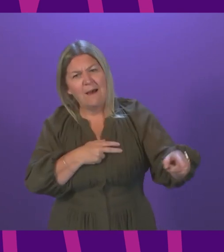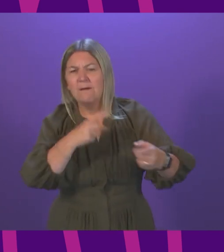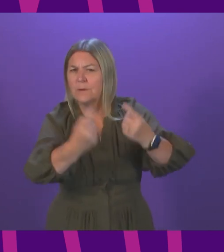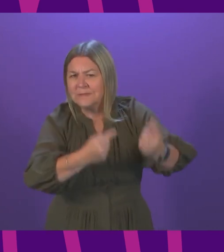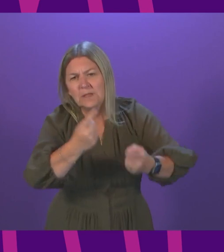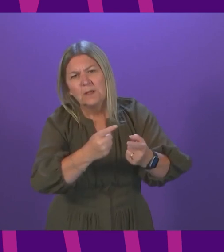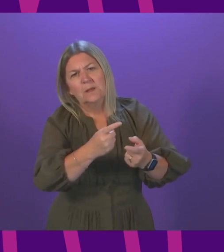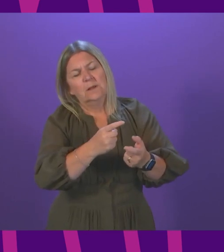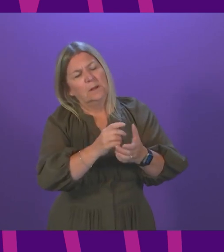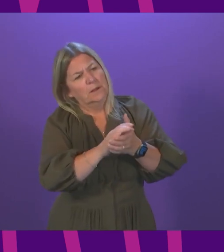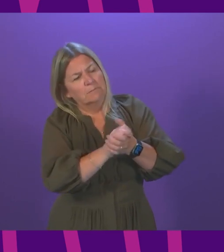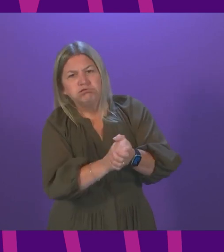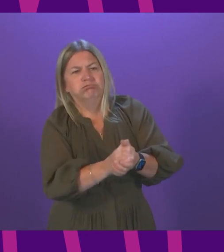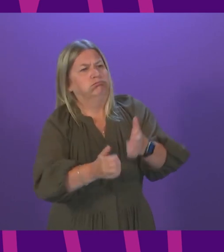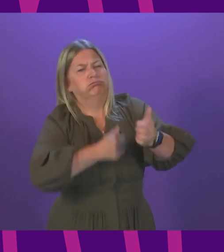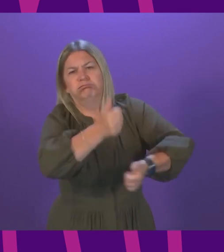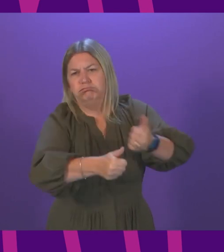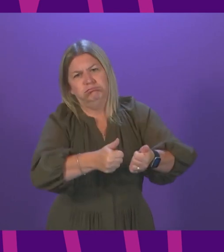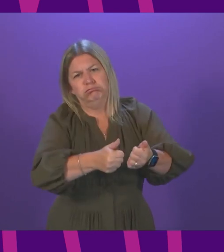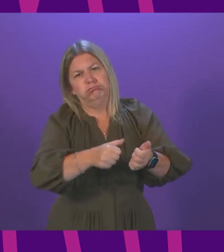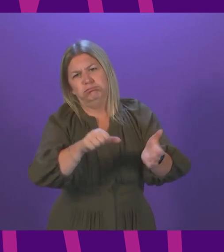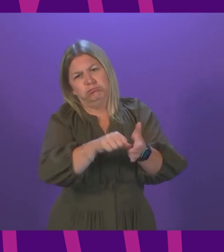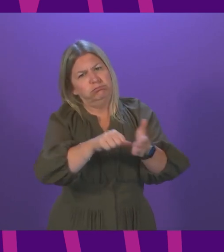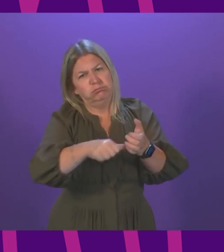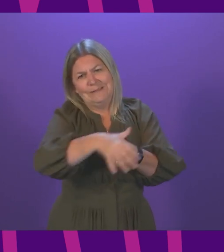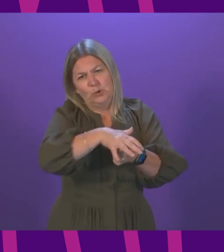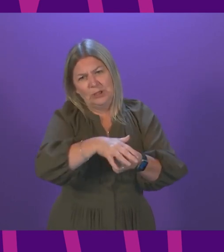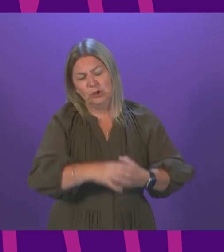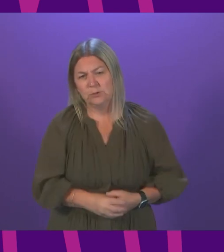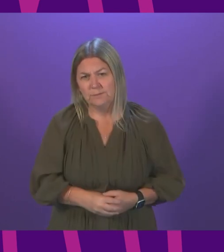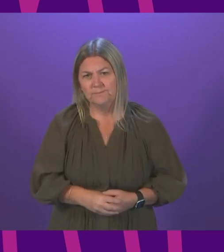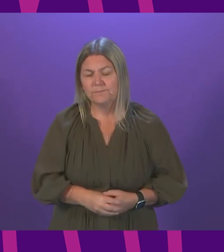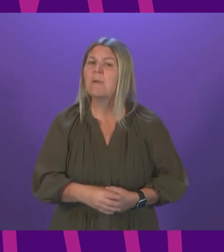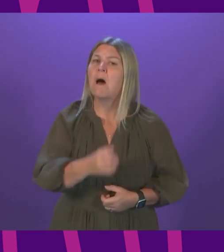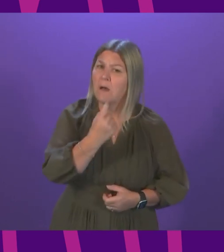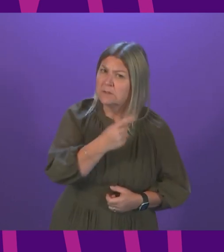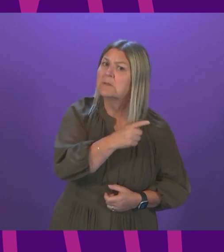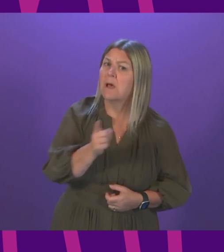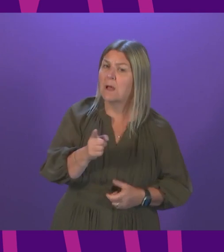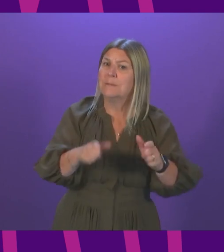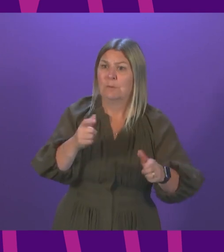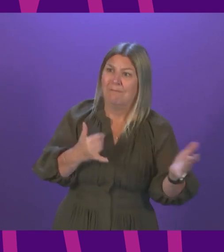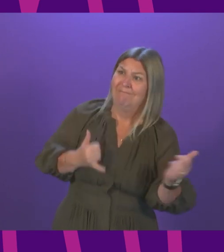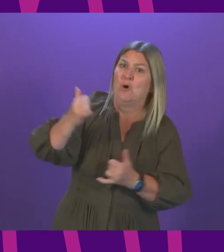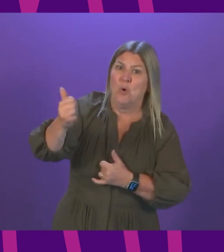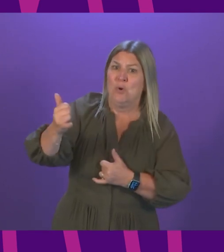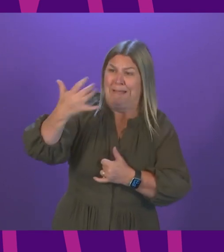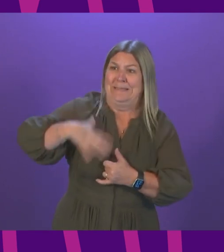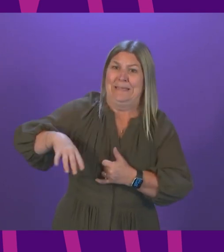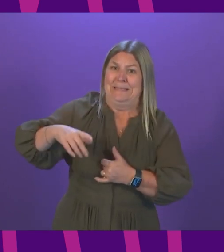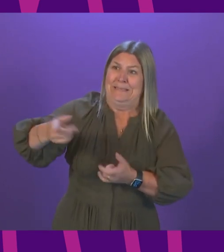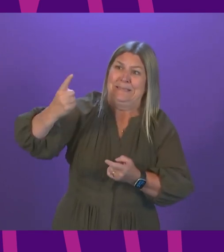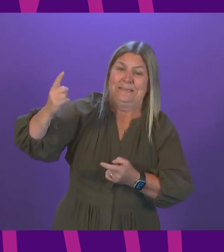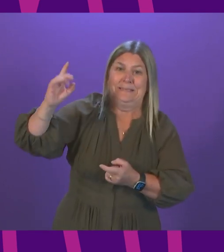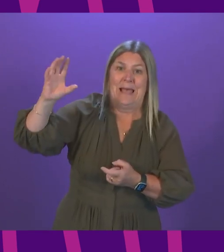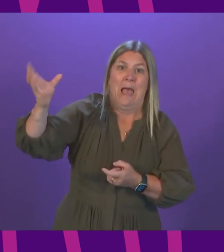staff for the work that they are doing in such difficult circumstances. And while I understand those calling an ambulance are often in considerable distress,